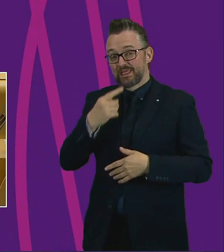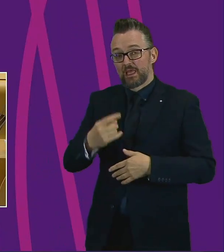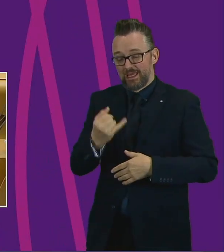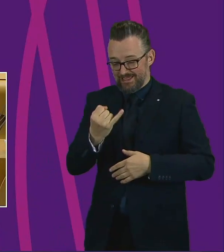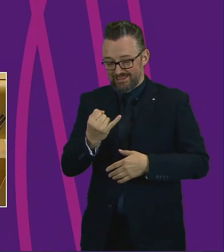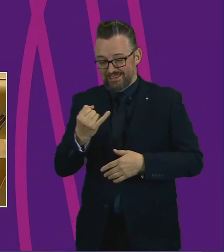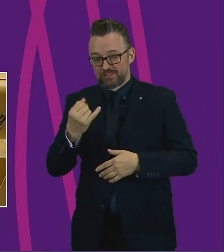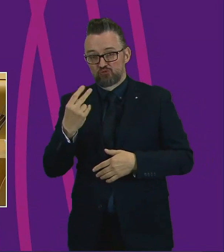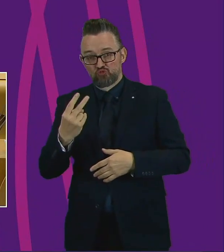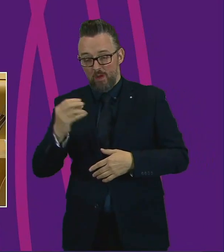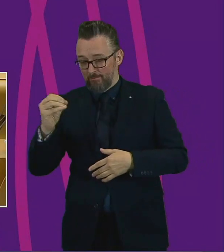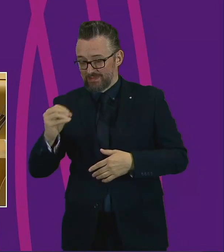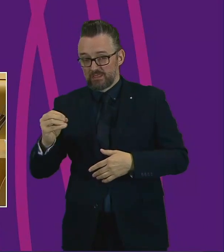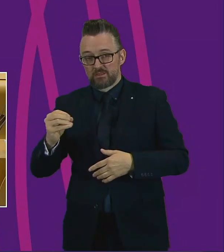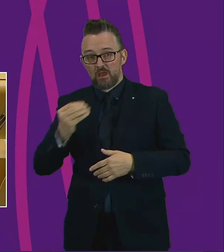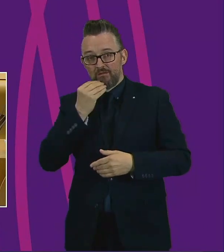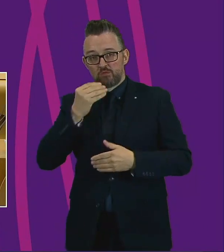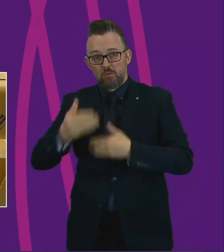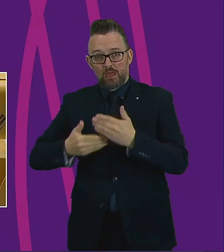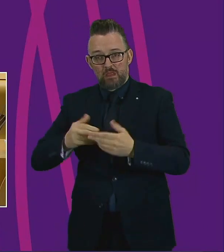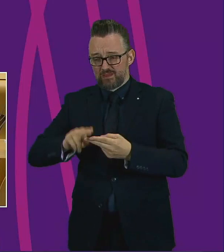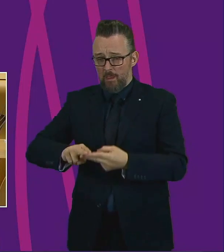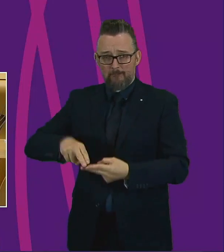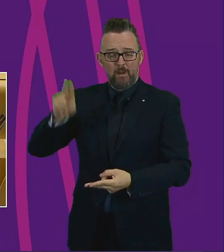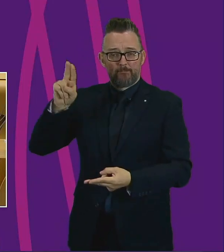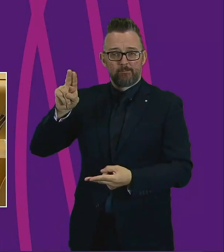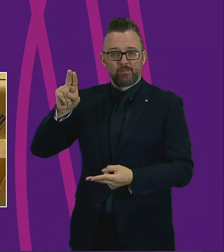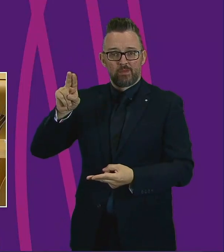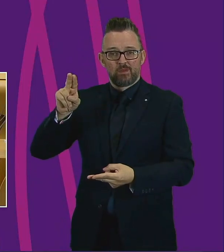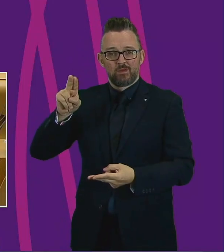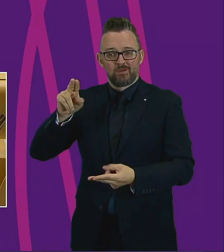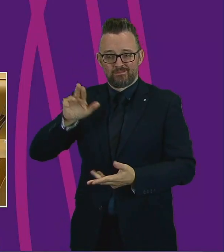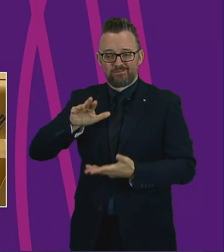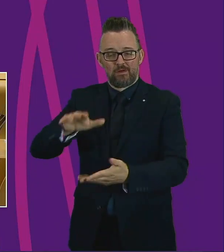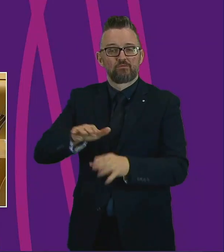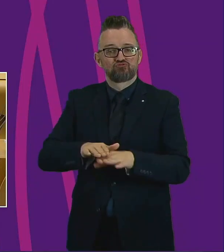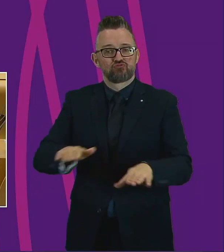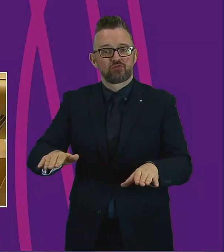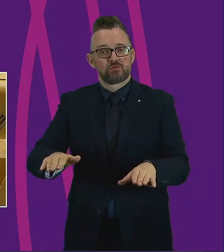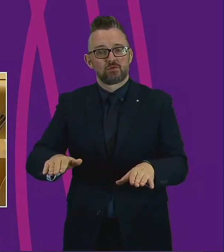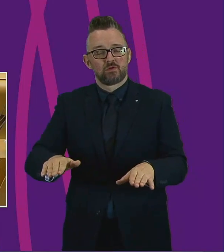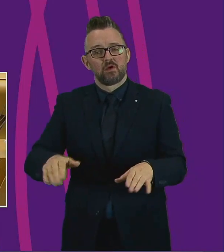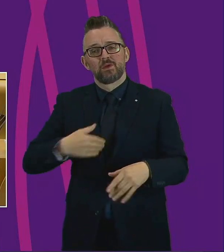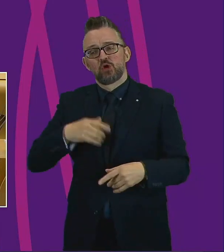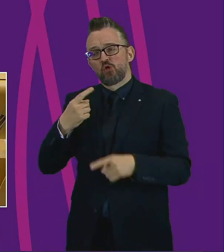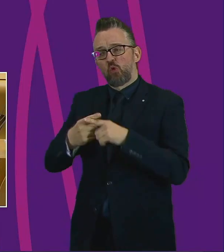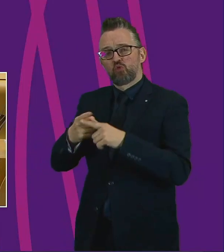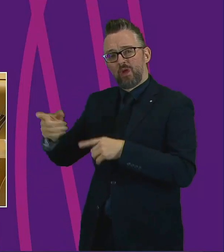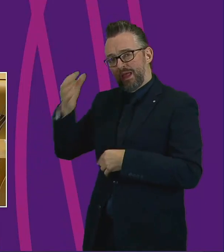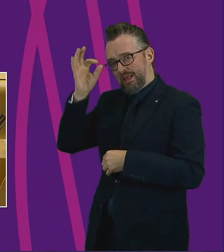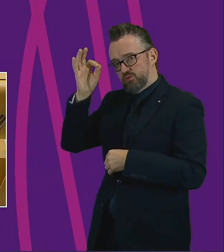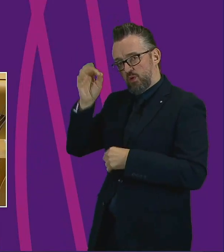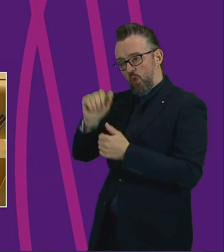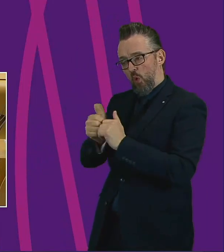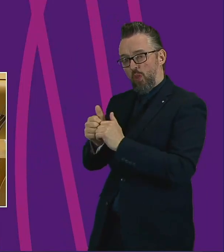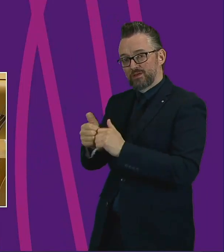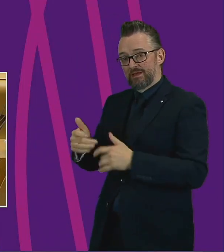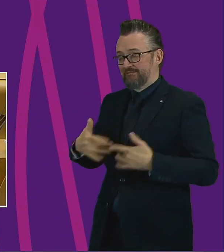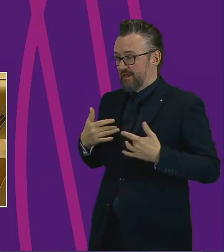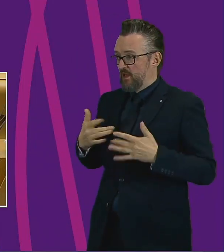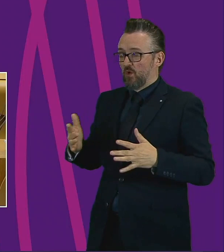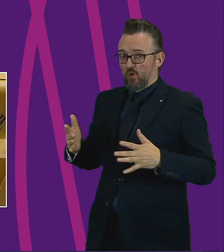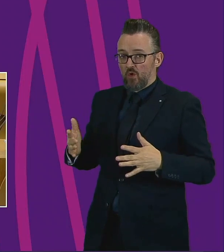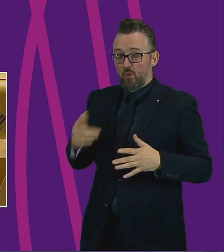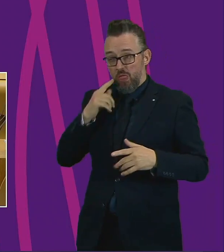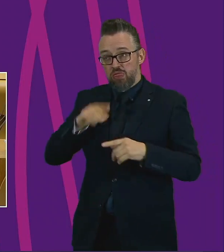food parcels given to children. And I know from talking to local council colleagues that they are really worried that they are facing huge